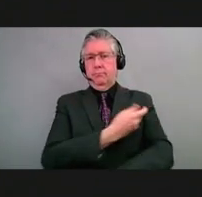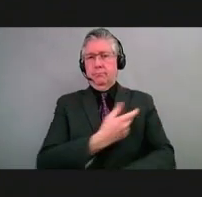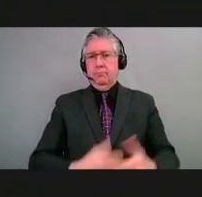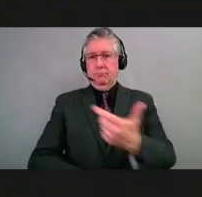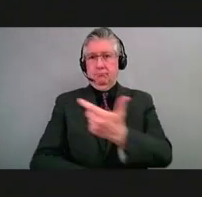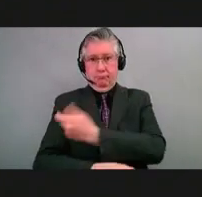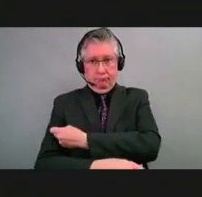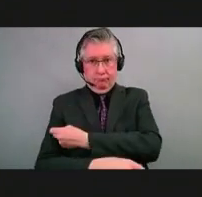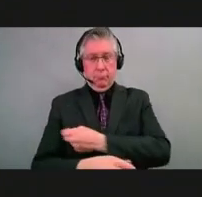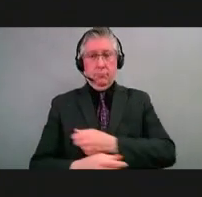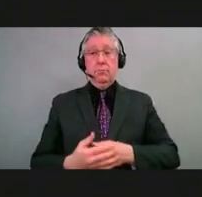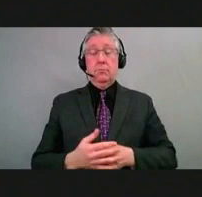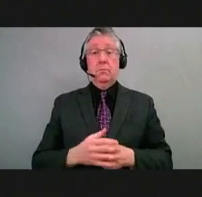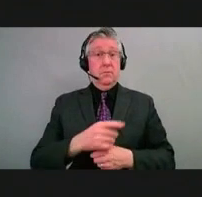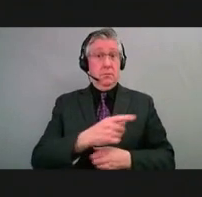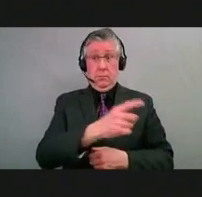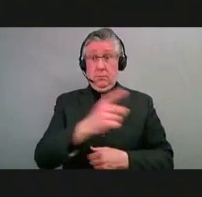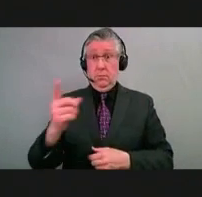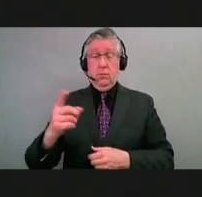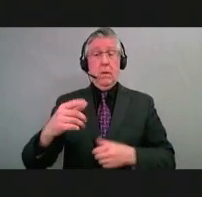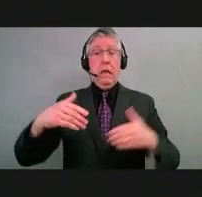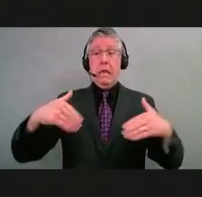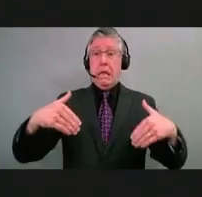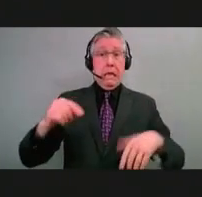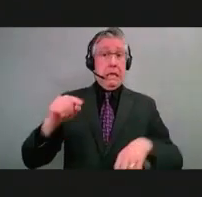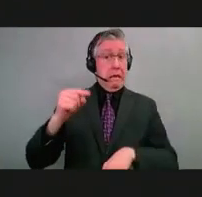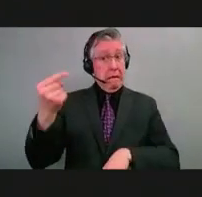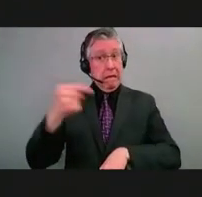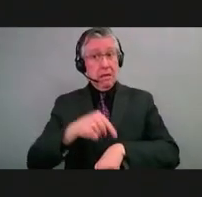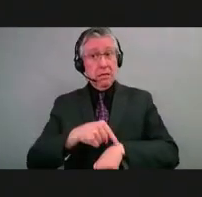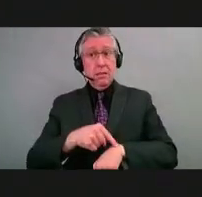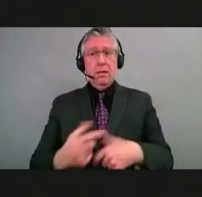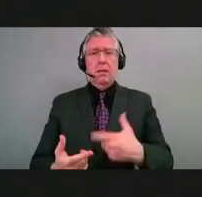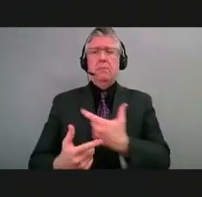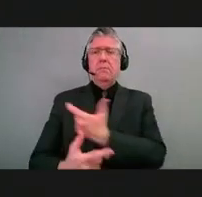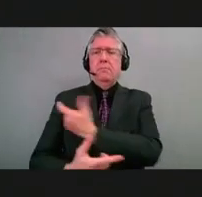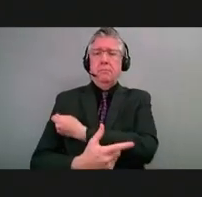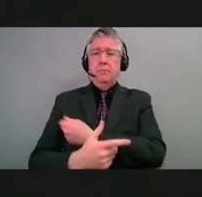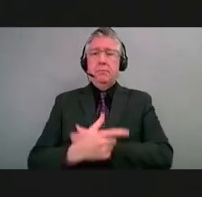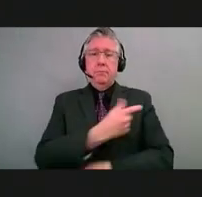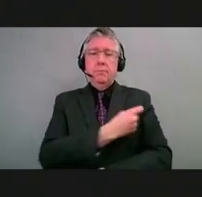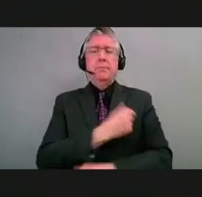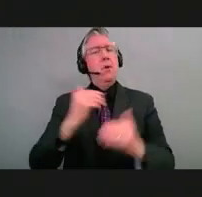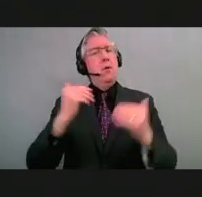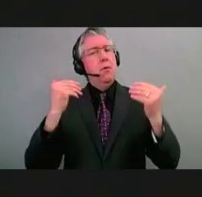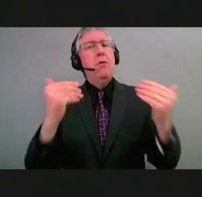hasn't taken the opportunity to get their first dose, now is a great day to do it. Next slide.